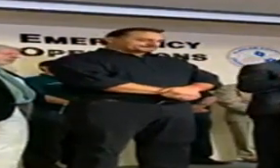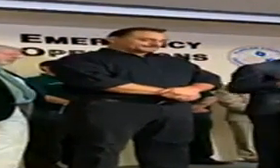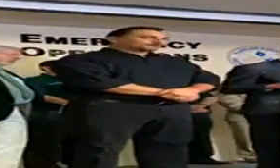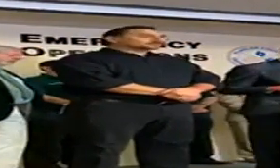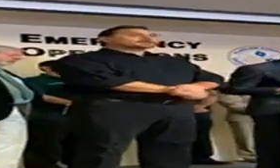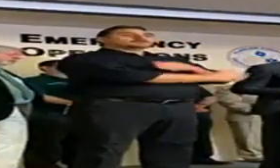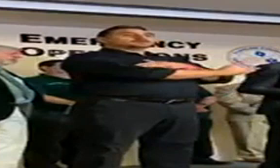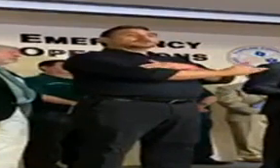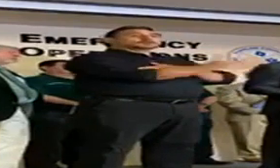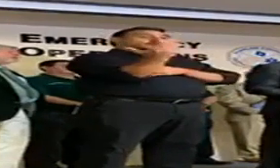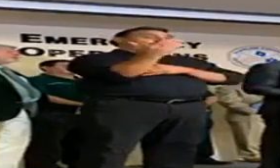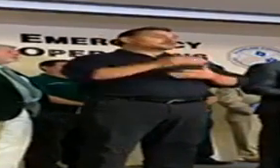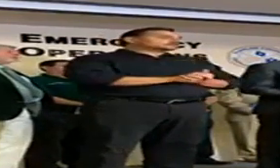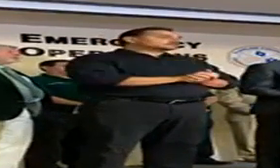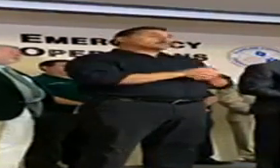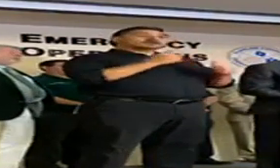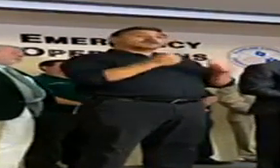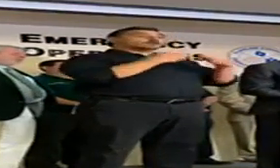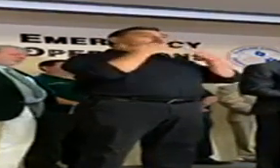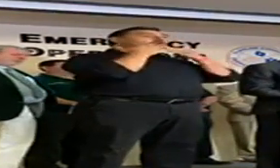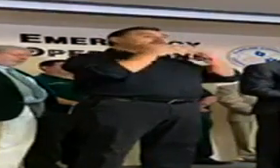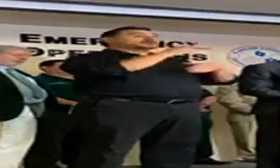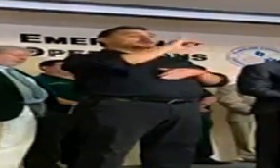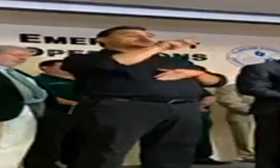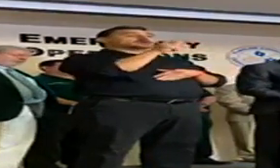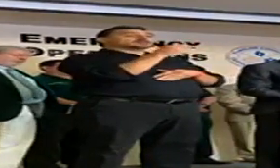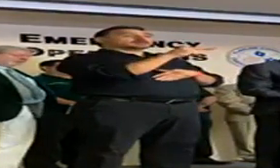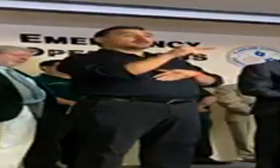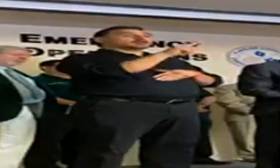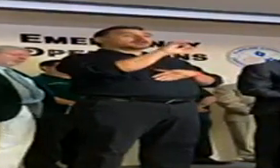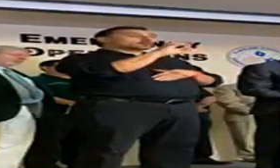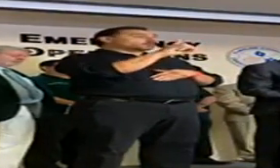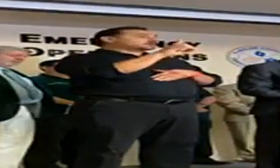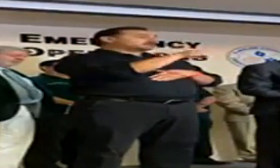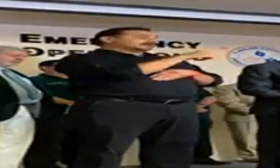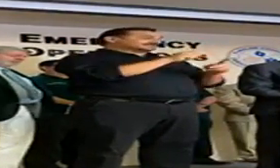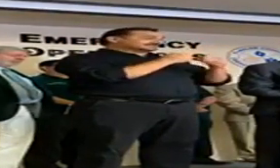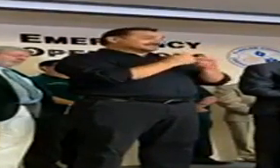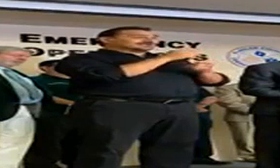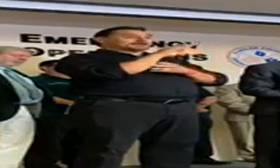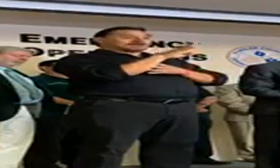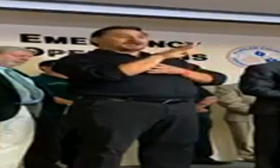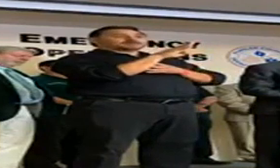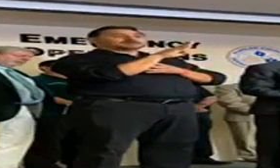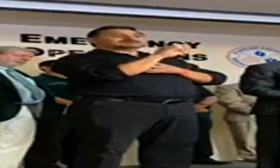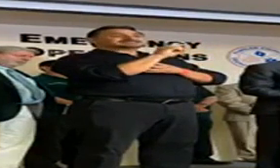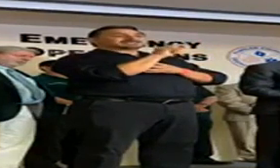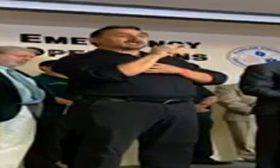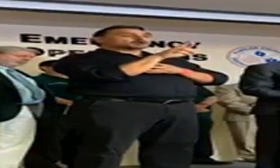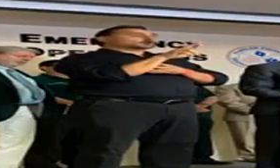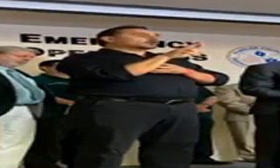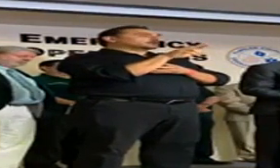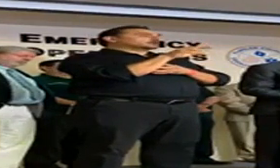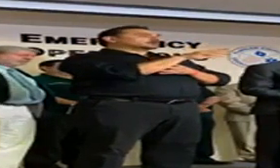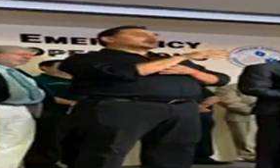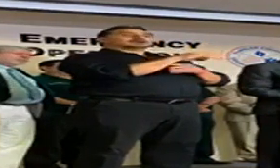Good morning. First, want to thank Jonathan Lord and his team as well as Bob Snyder and his as he works